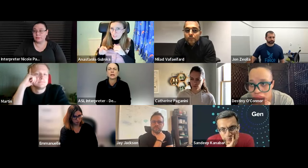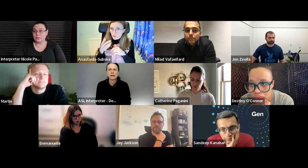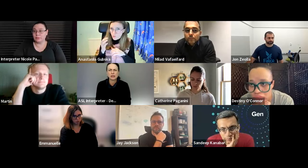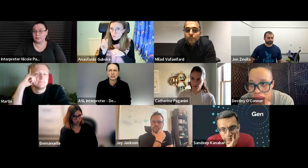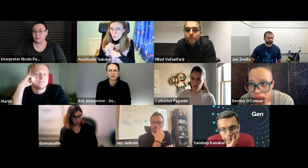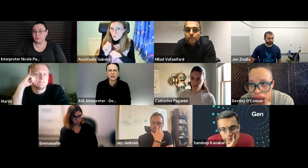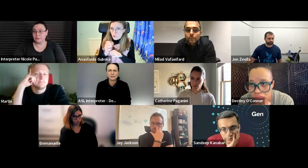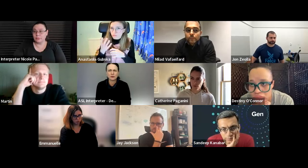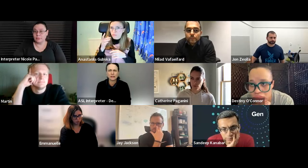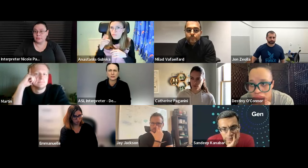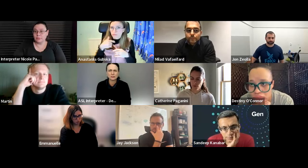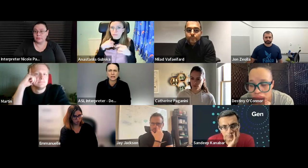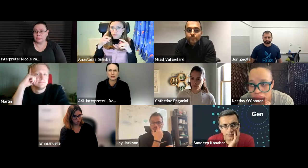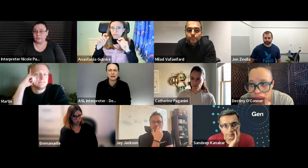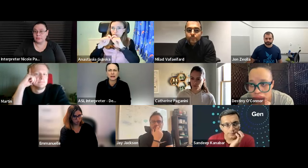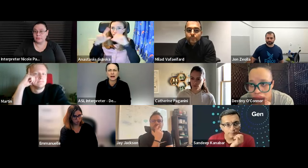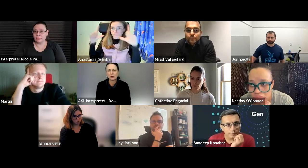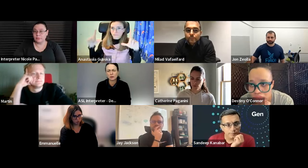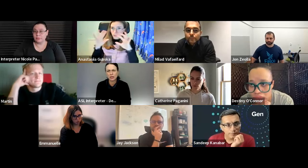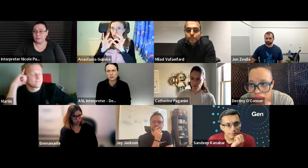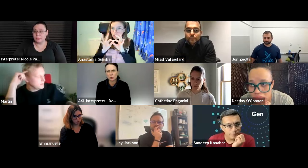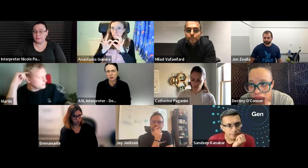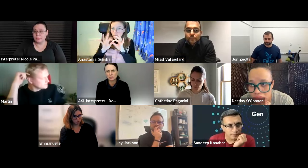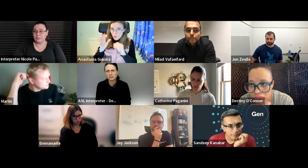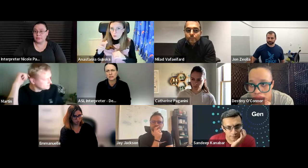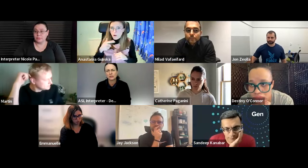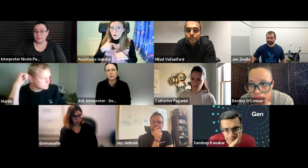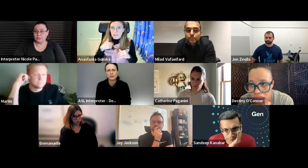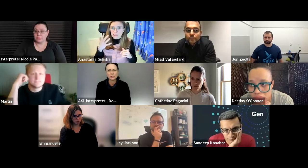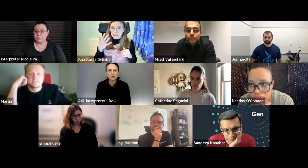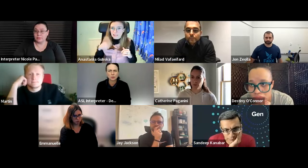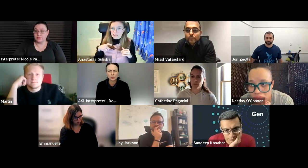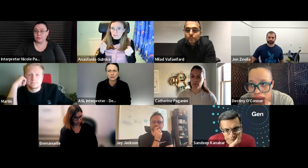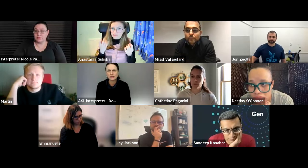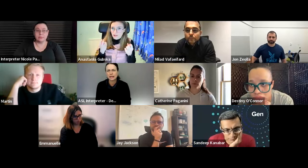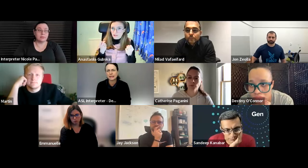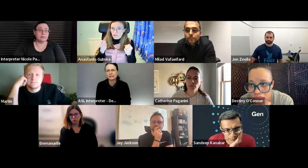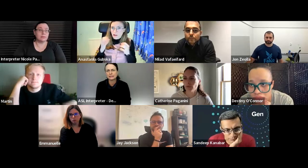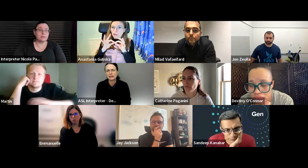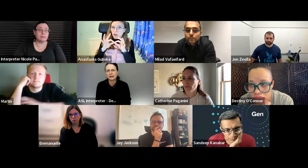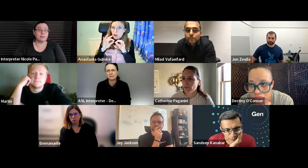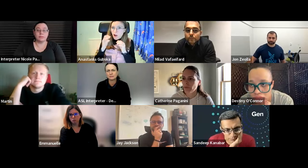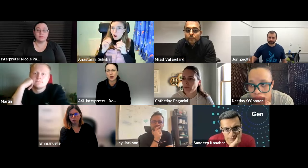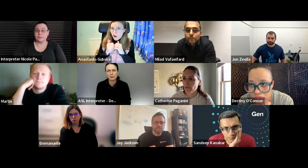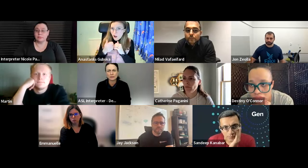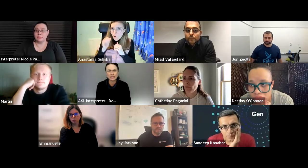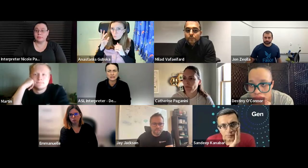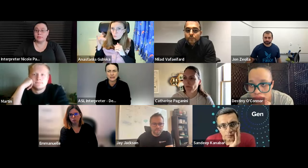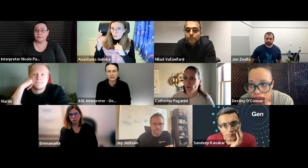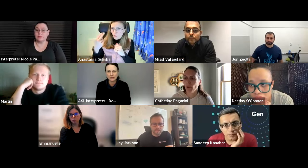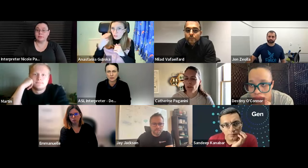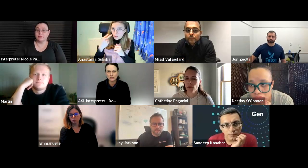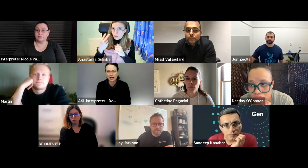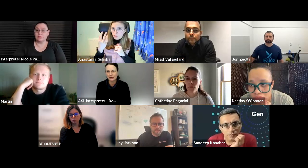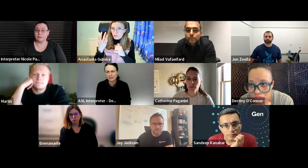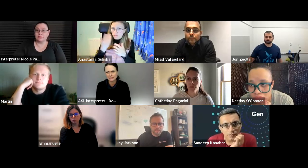and i'm not sure they fully understand about how communication works with interpreters and um why we would need